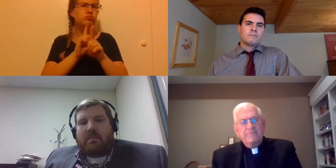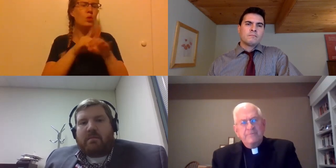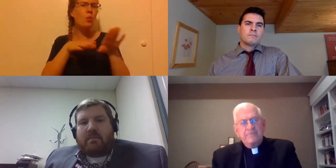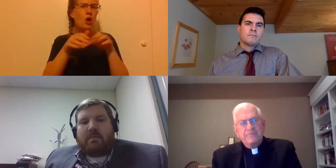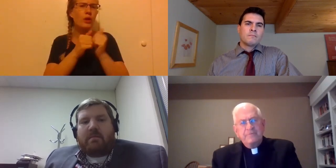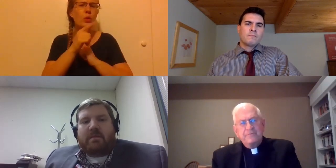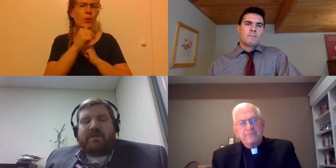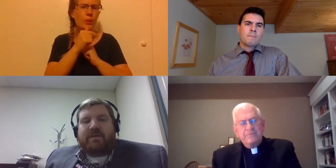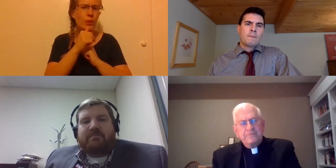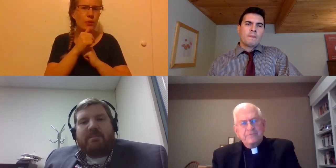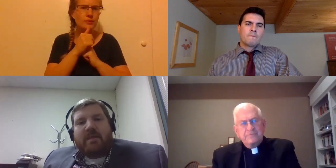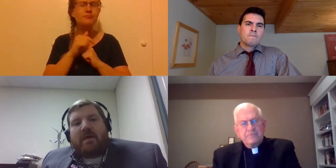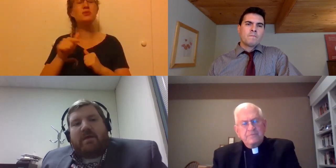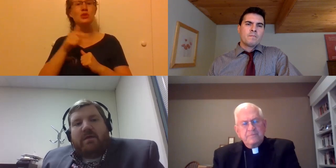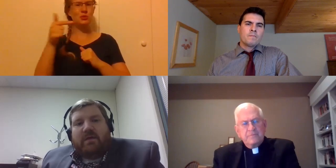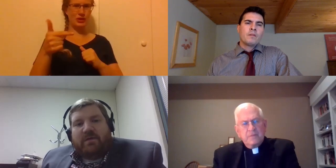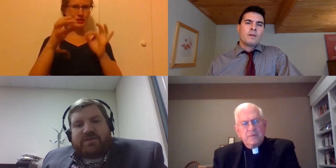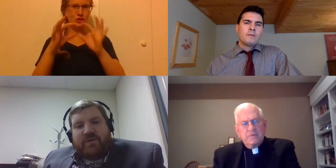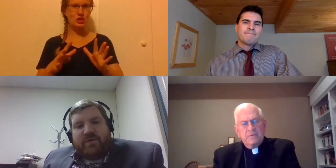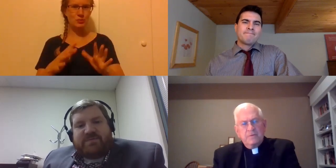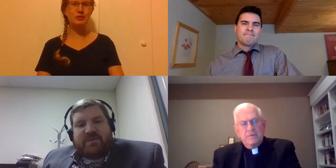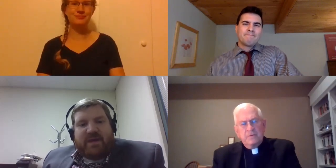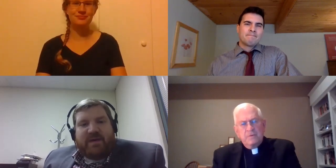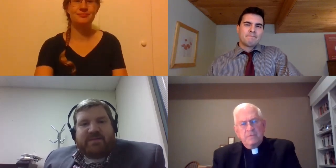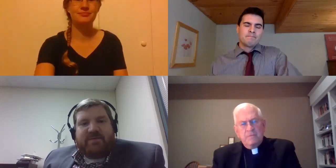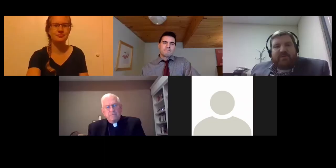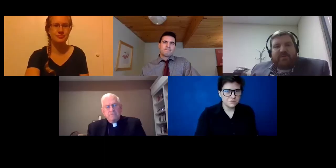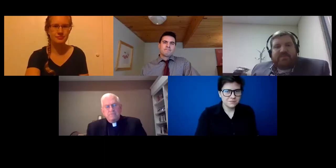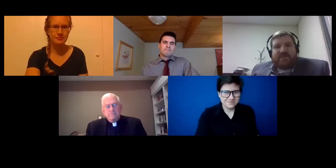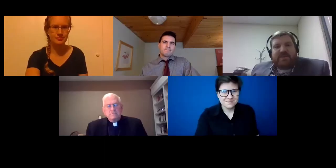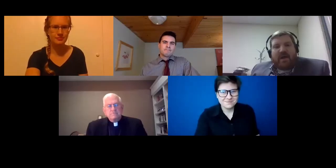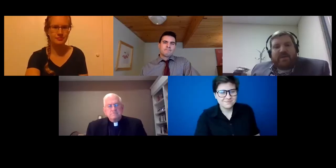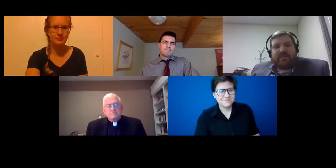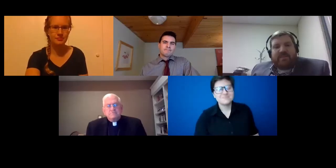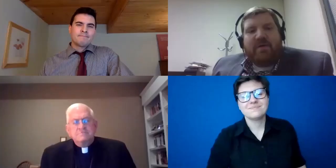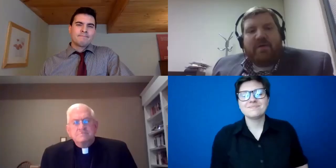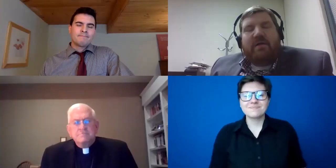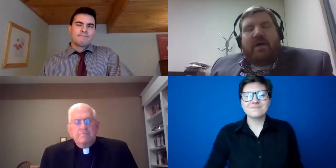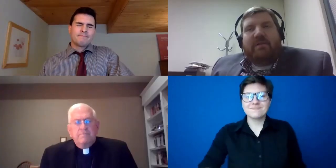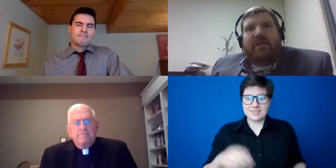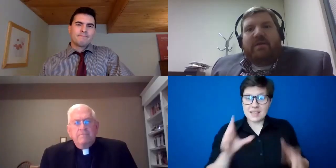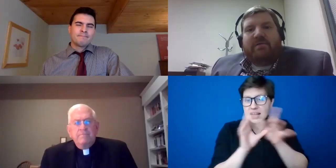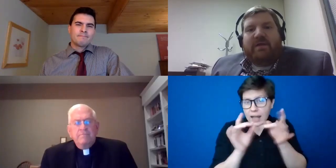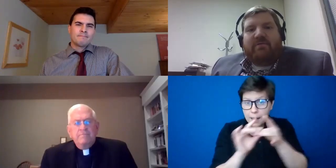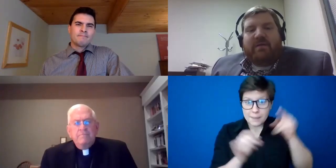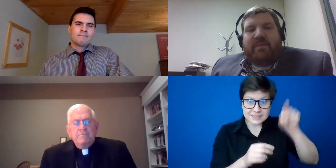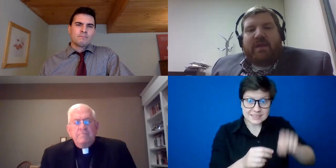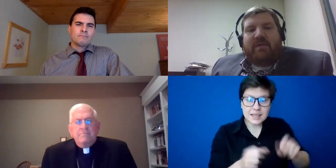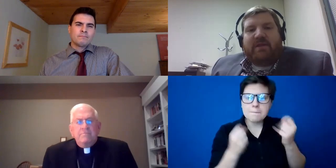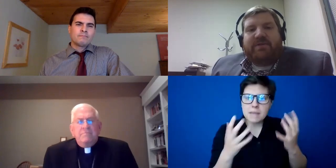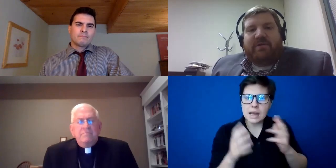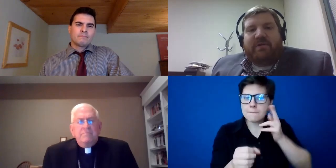from. That's right. You know, there's a point that's been made by some of the participants in the comments about lingering